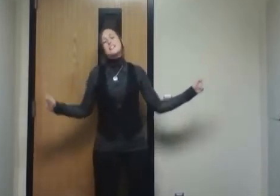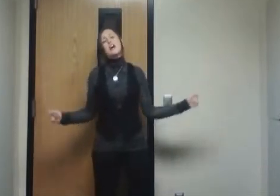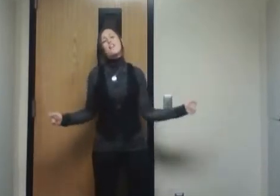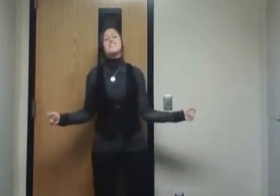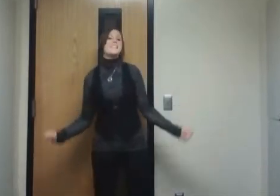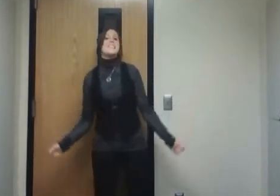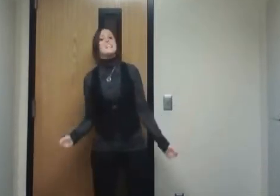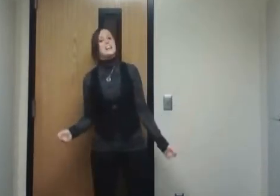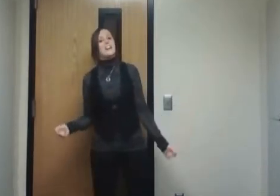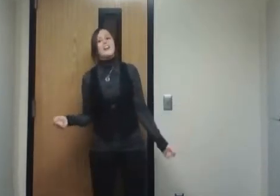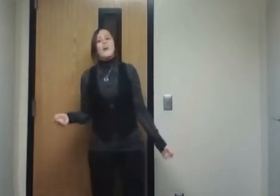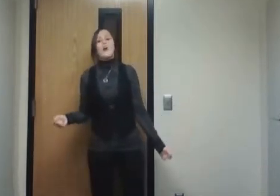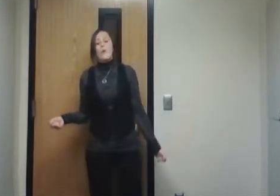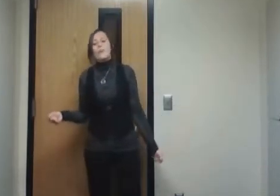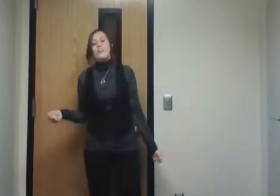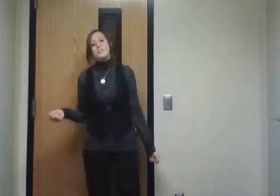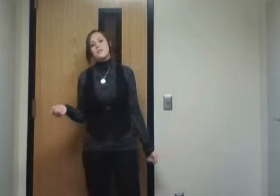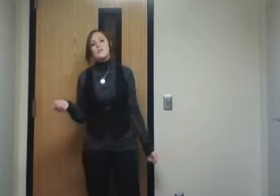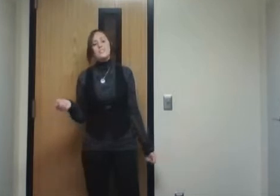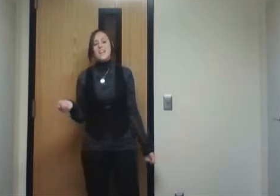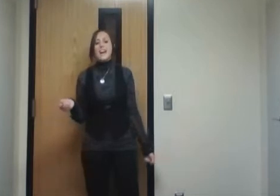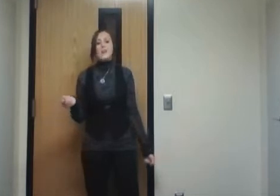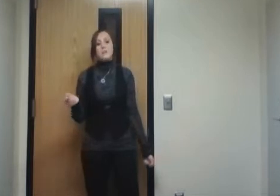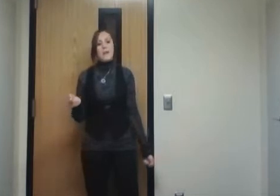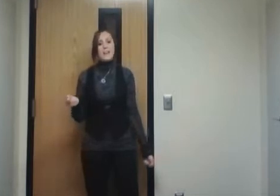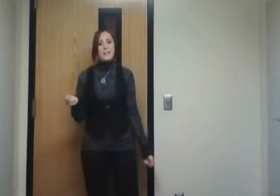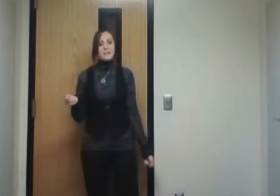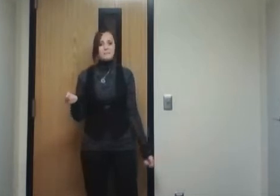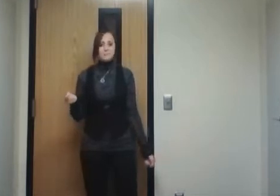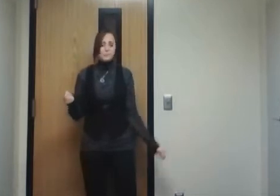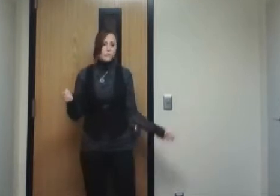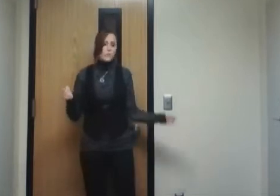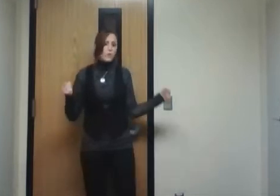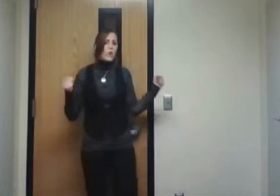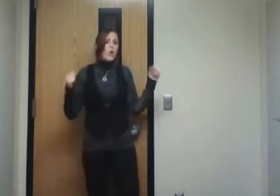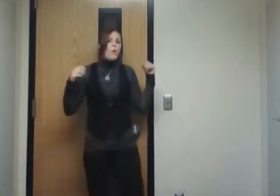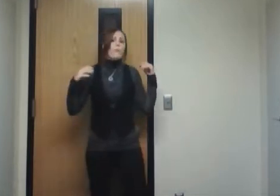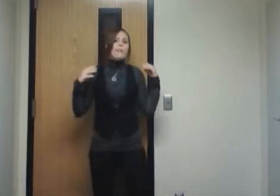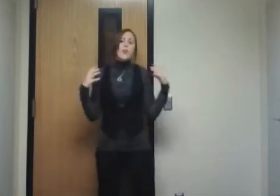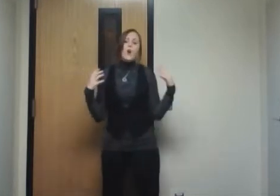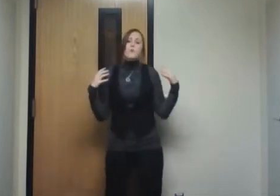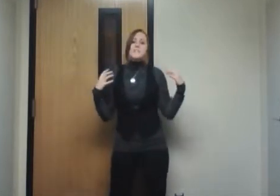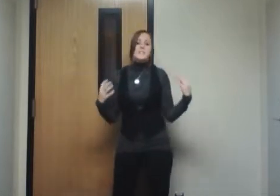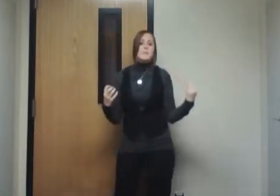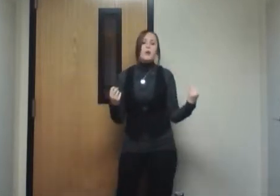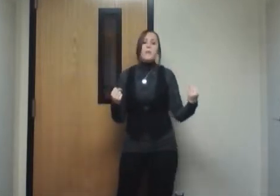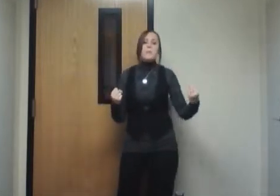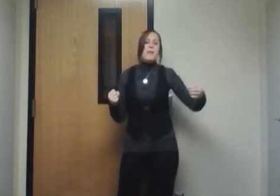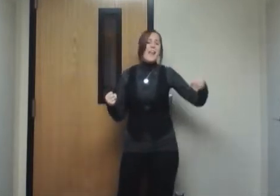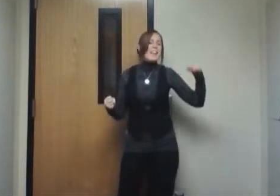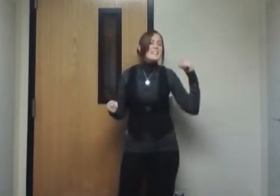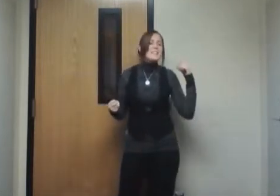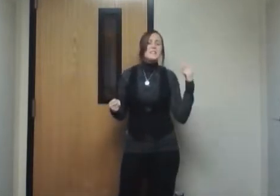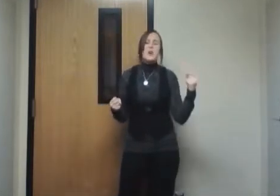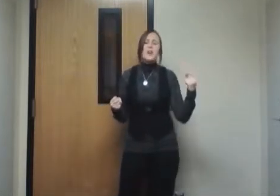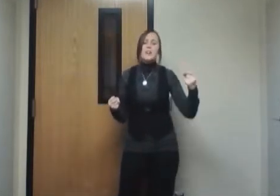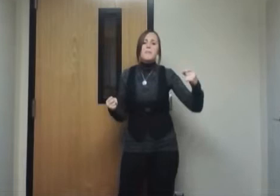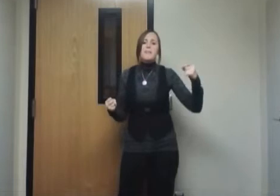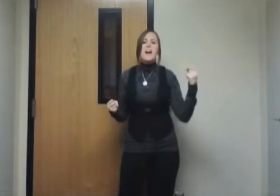a year, according to Retire the Penny. We know this is a problem and it started because